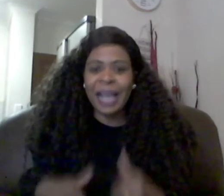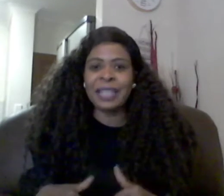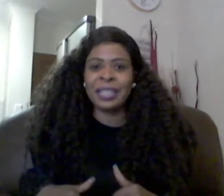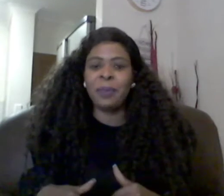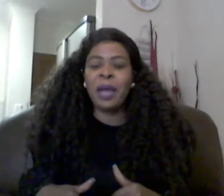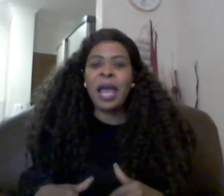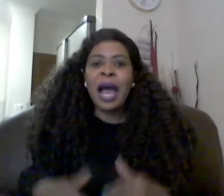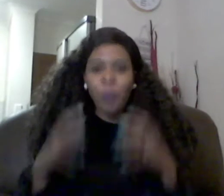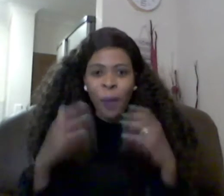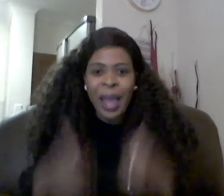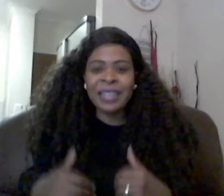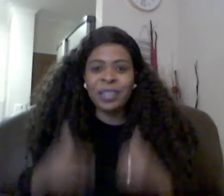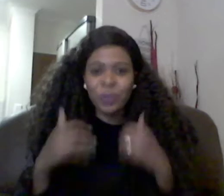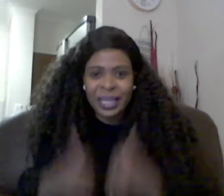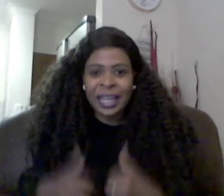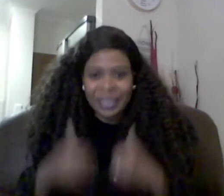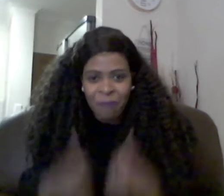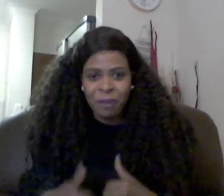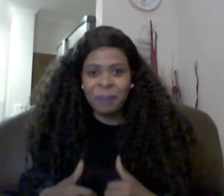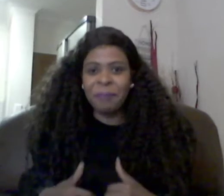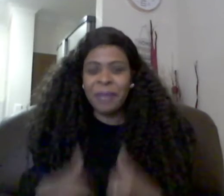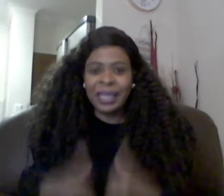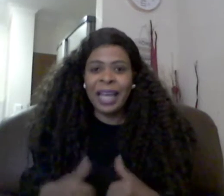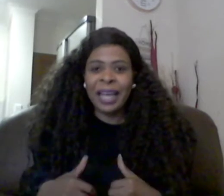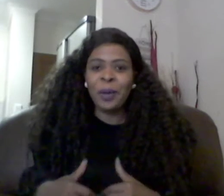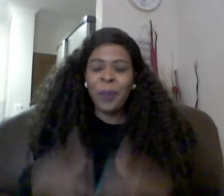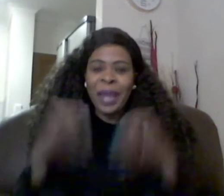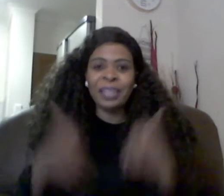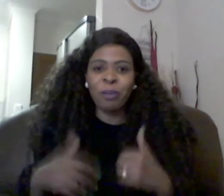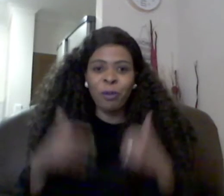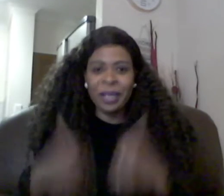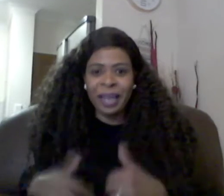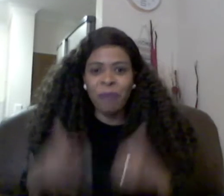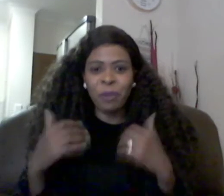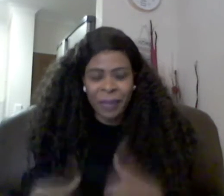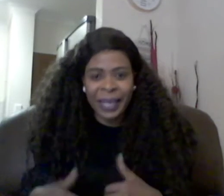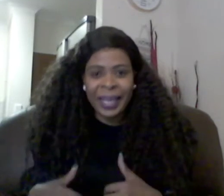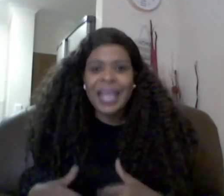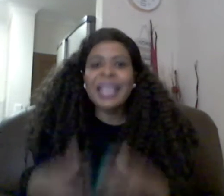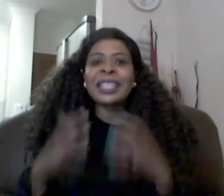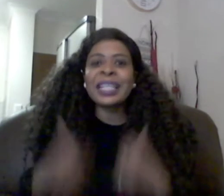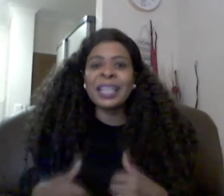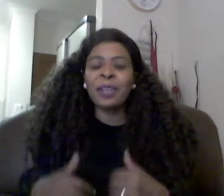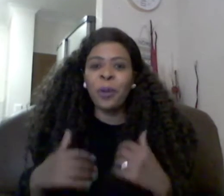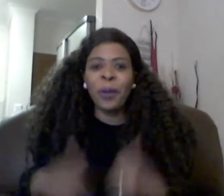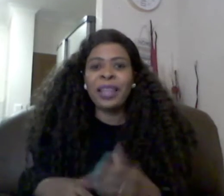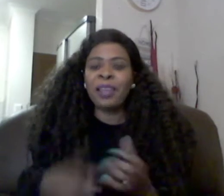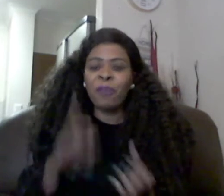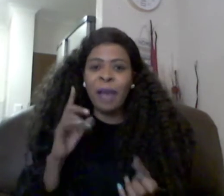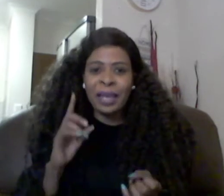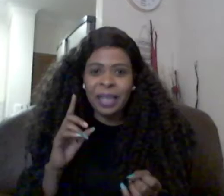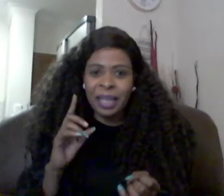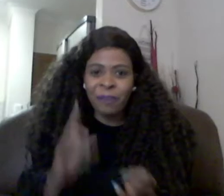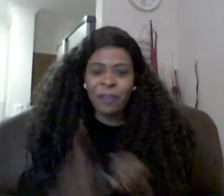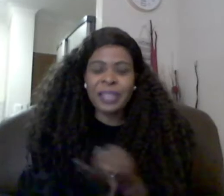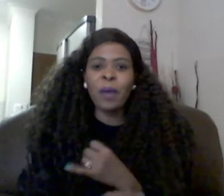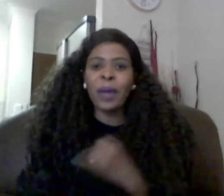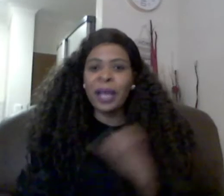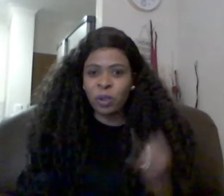ask him when did you start loving him me hallelujah when did you fall in love with me he says that you know what the first day when i saw